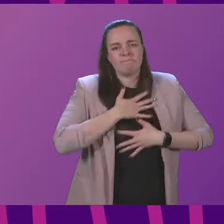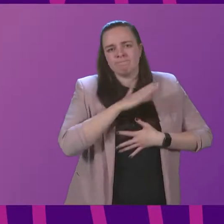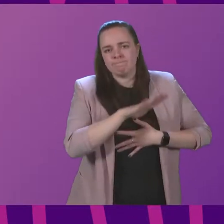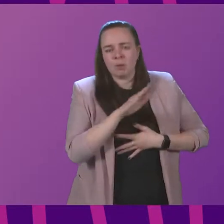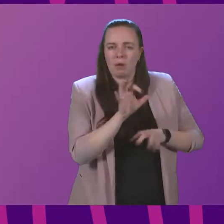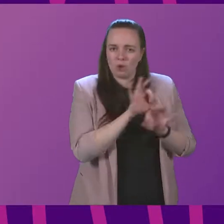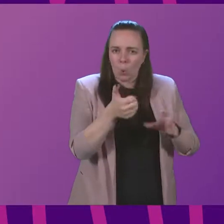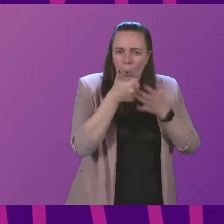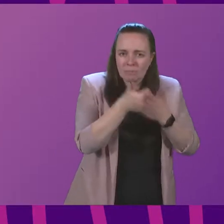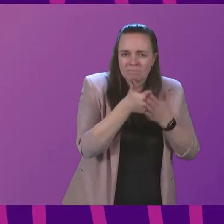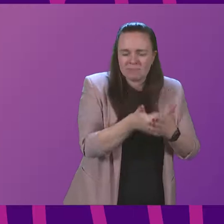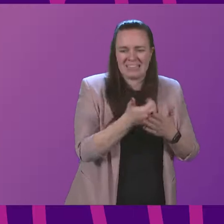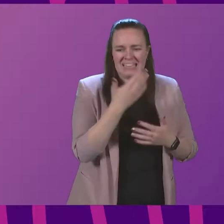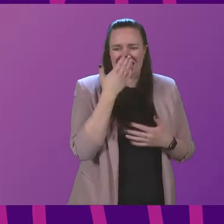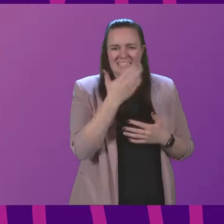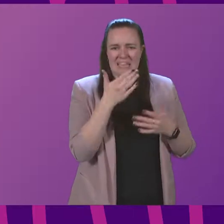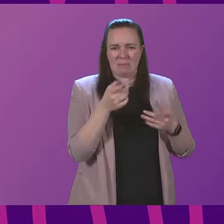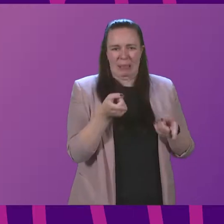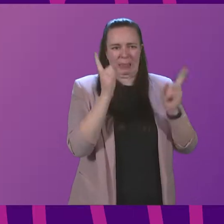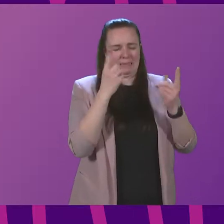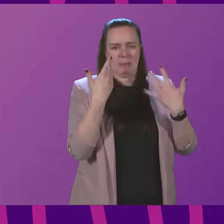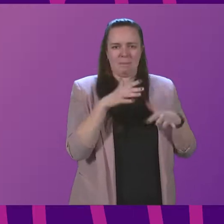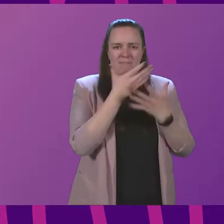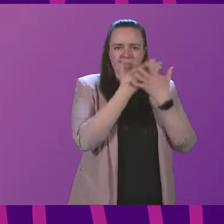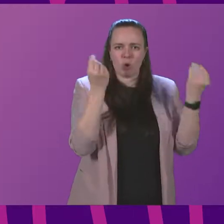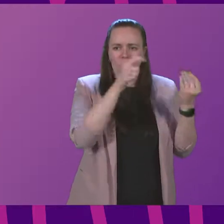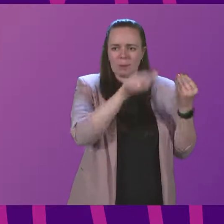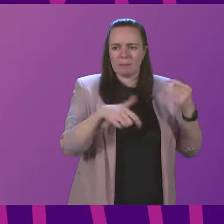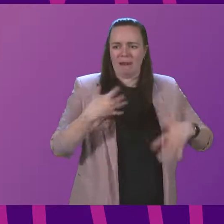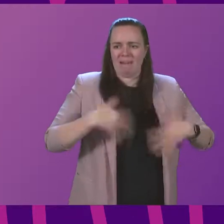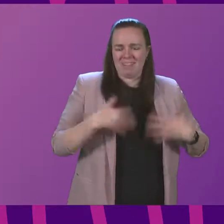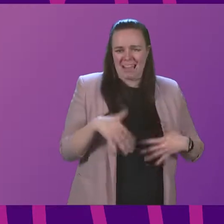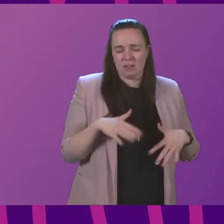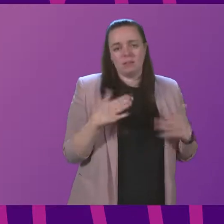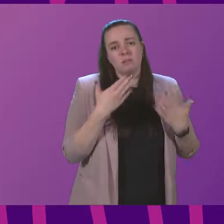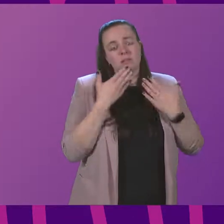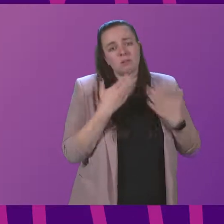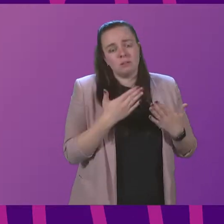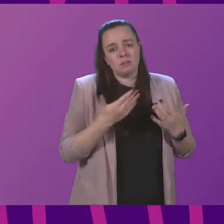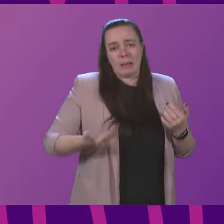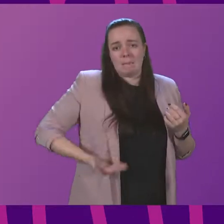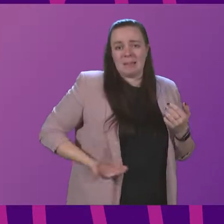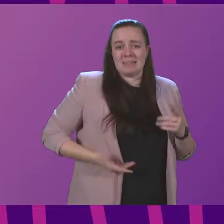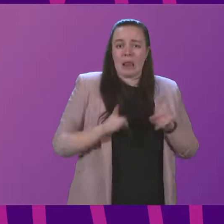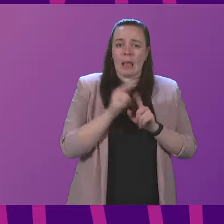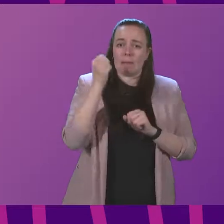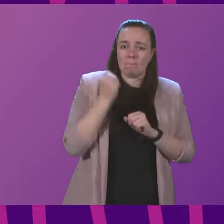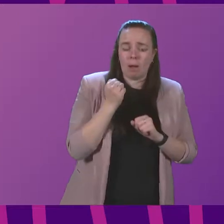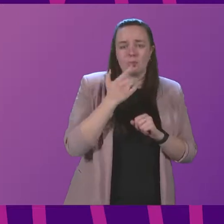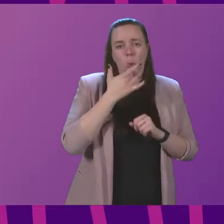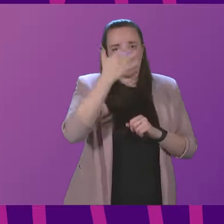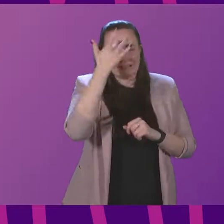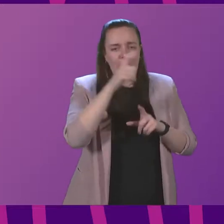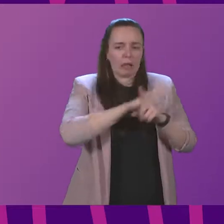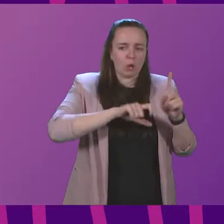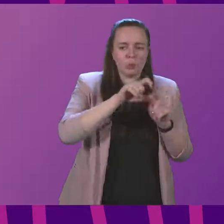assistance. It seems leaders have forgotten those affected. Now, thankfully, businesses such as pubs, hotels and community centres